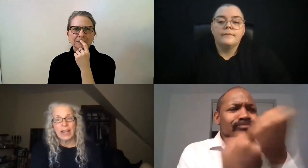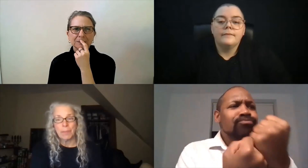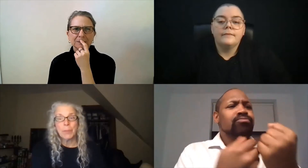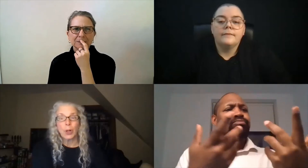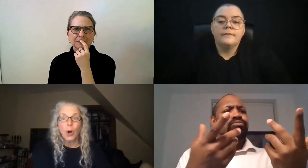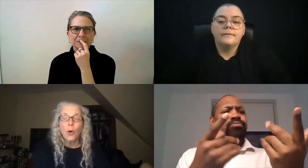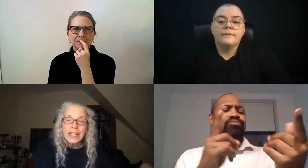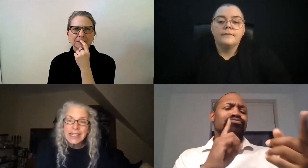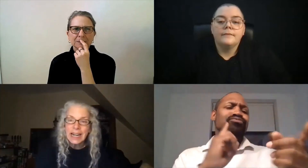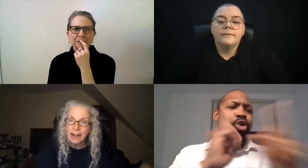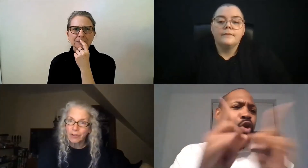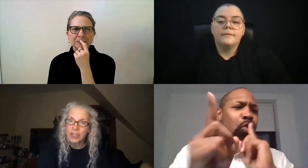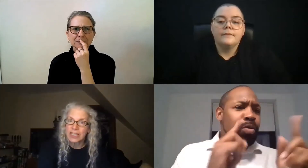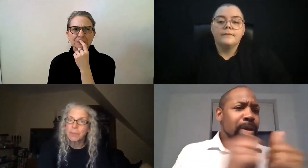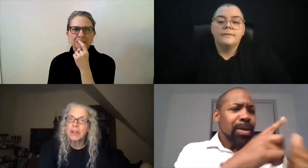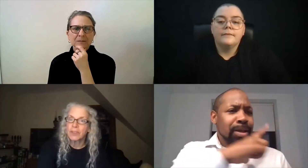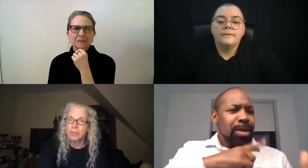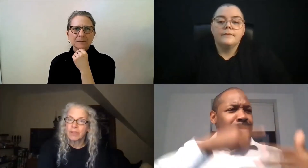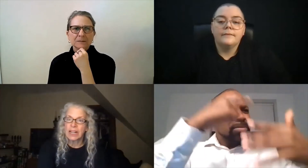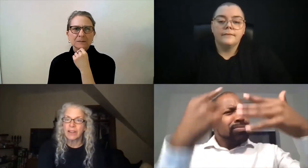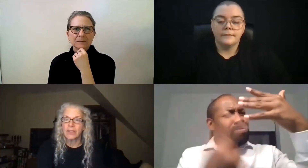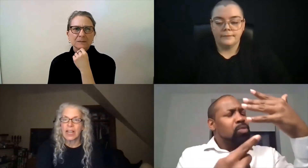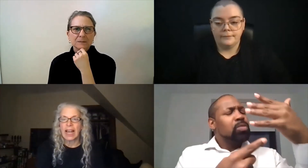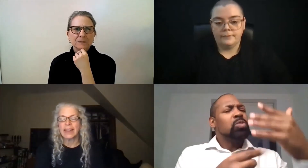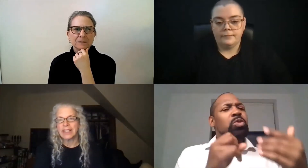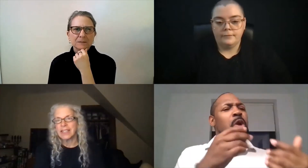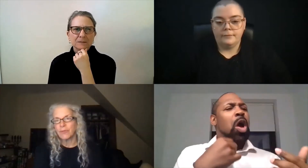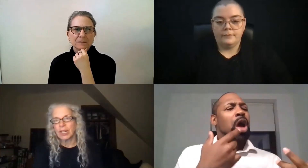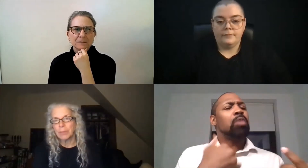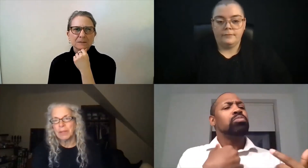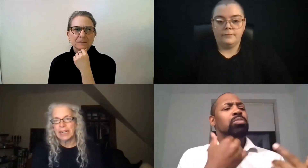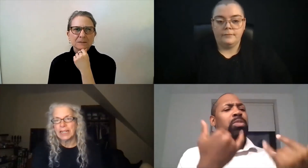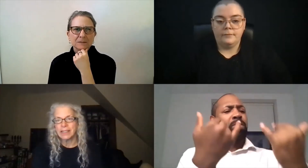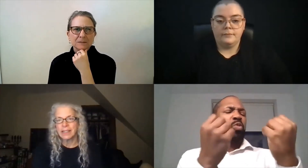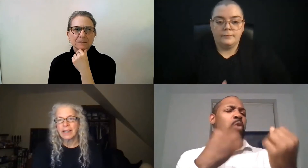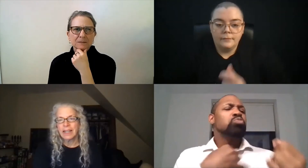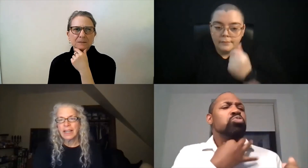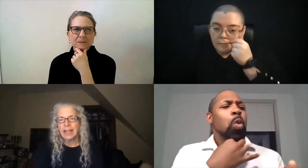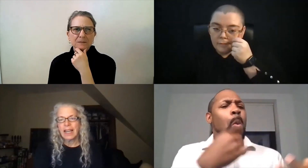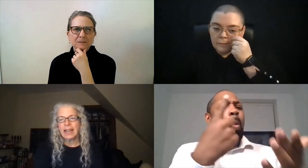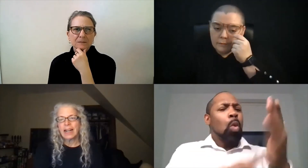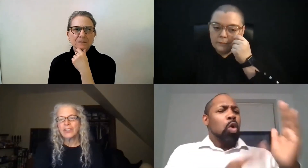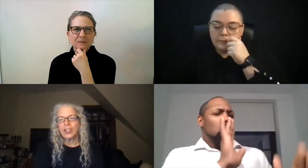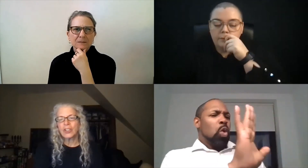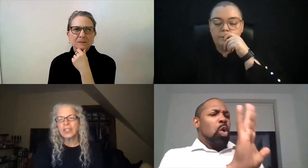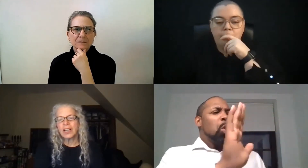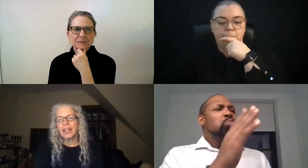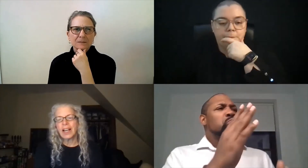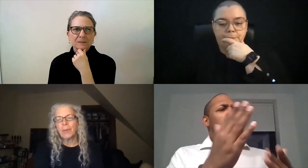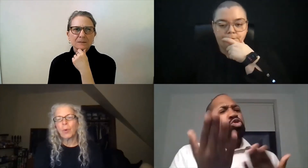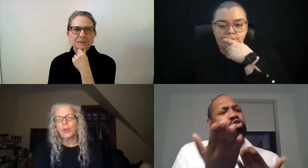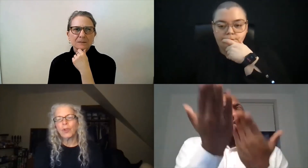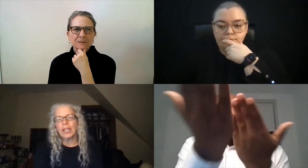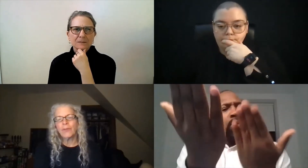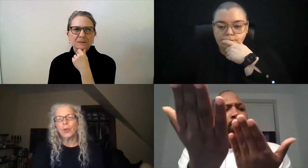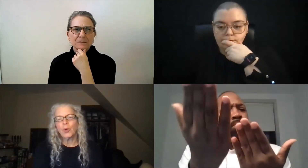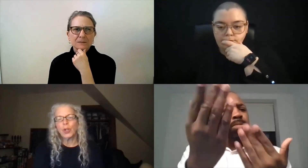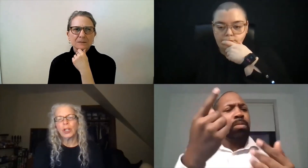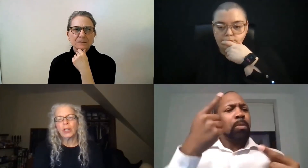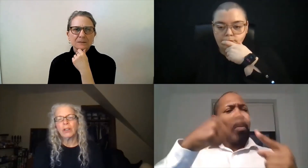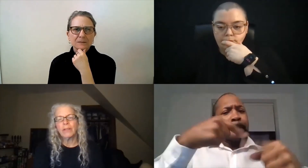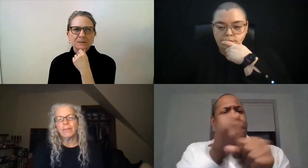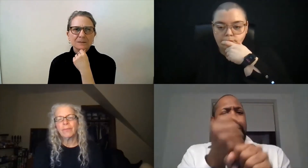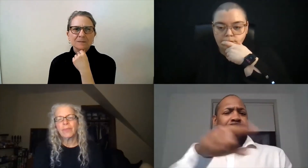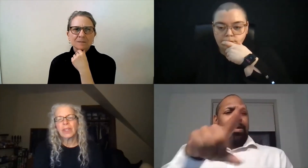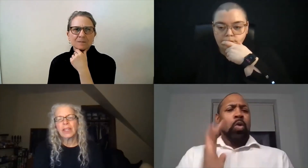you said people go to the state house, they speak for themselves at these different committees. And I just, I'm wondering if you